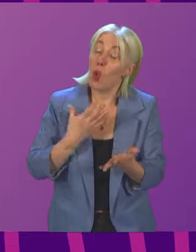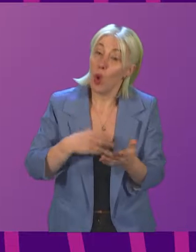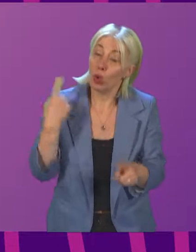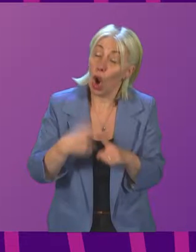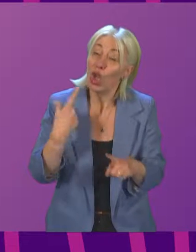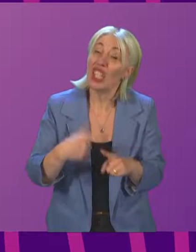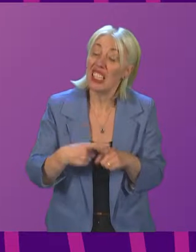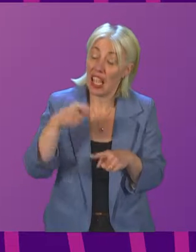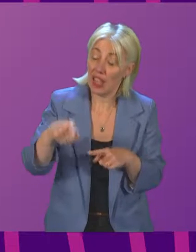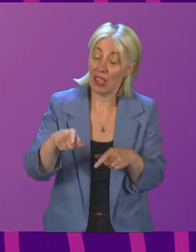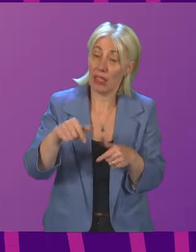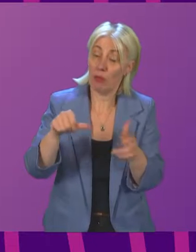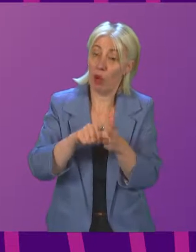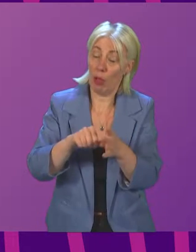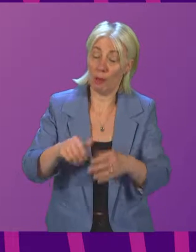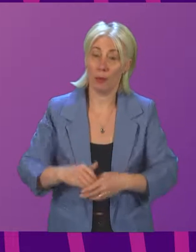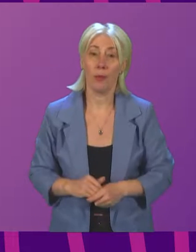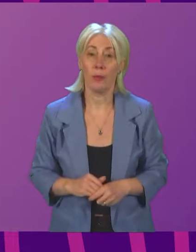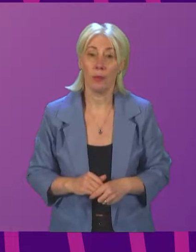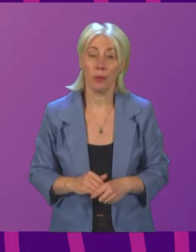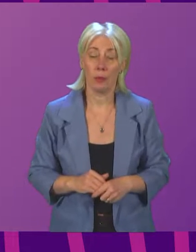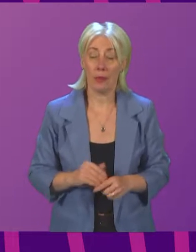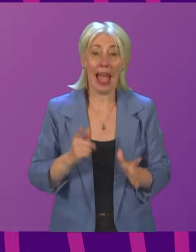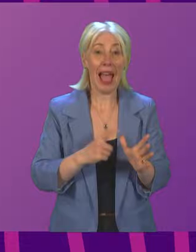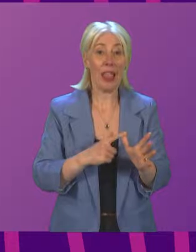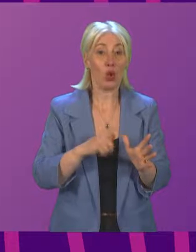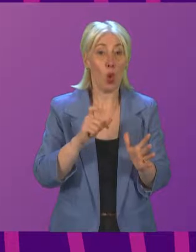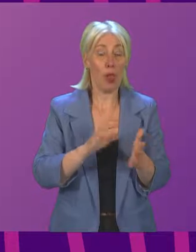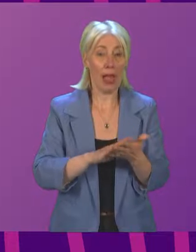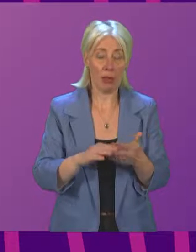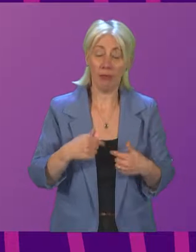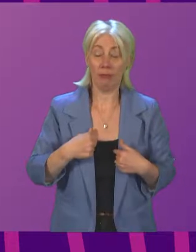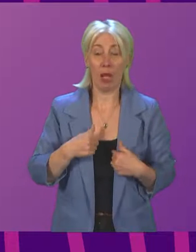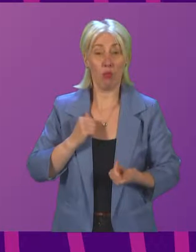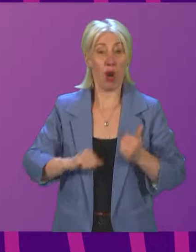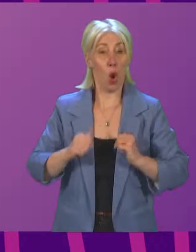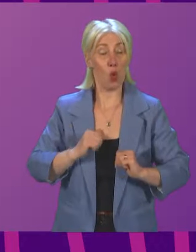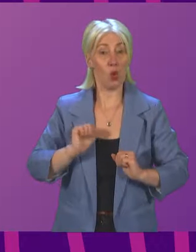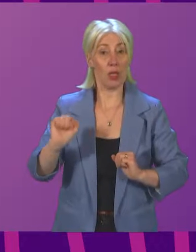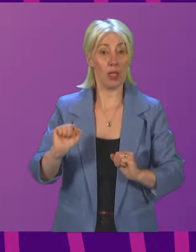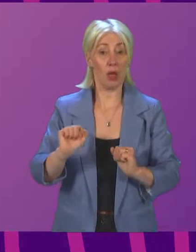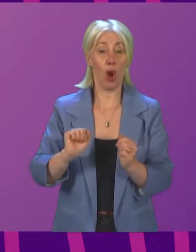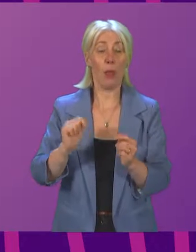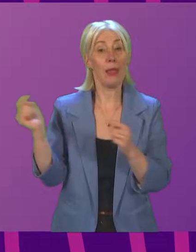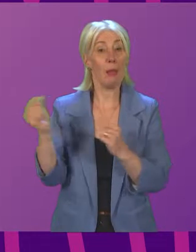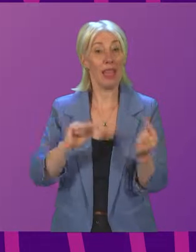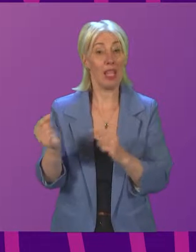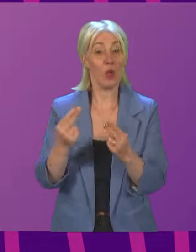to the resolution of this situation. Alex Cole-Hamilton. Thank you, Presiding Officer. I was very proud to speak alongside Gillian Mackay in her member's debate